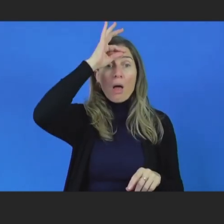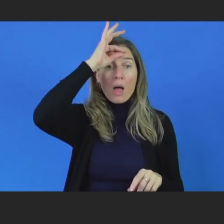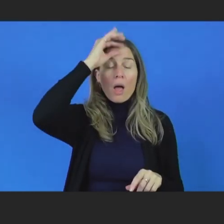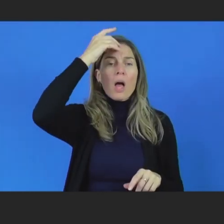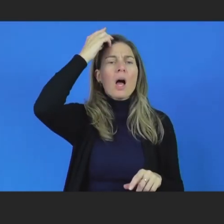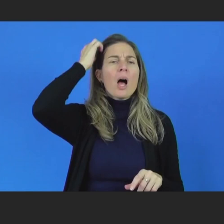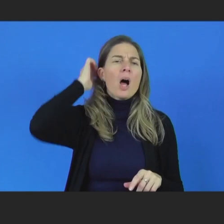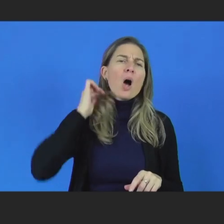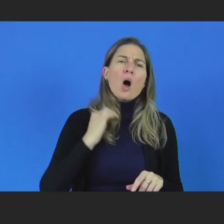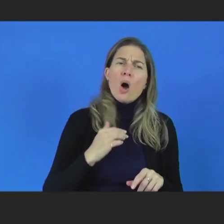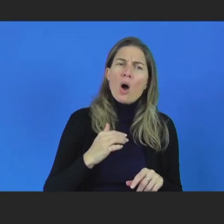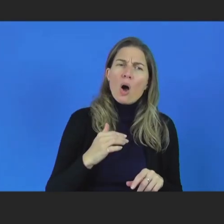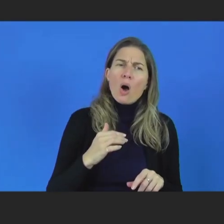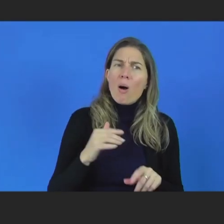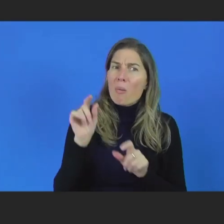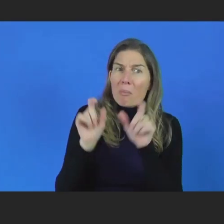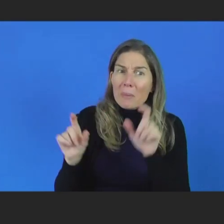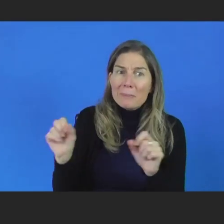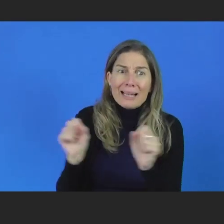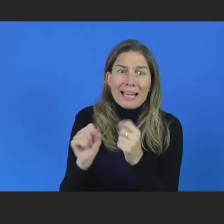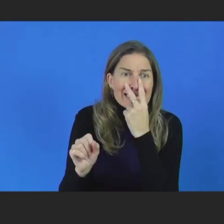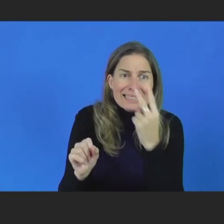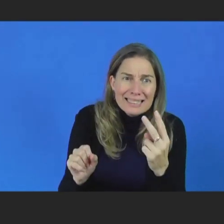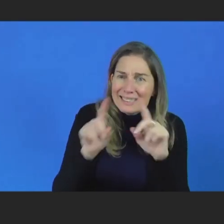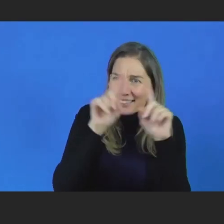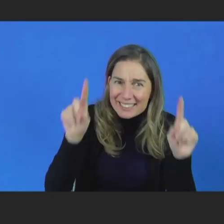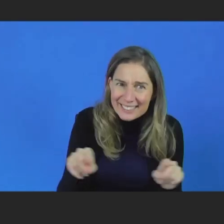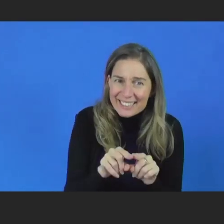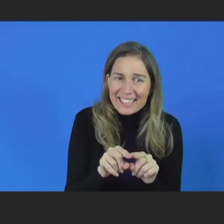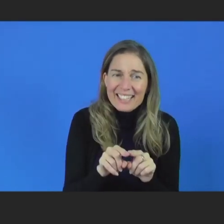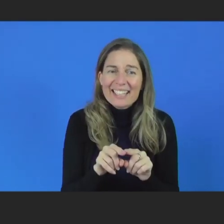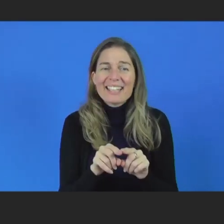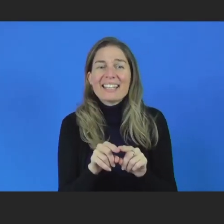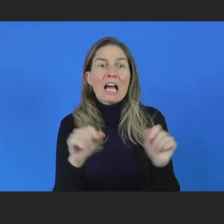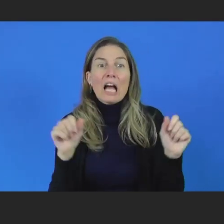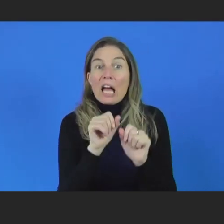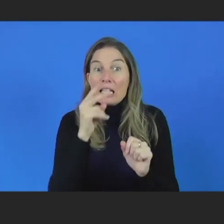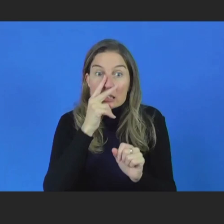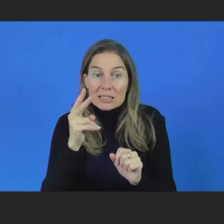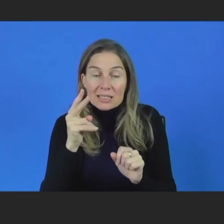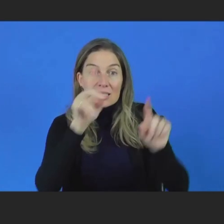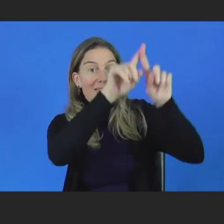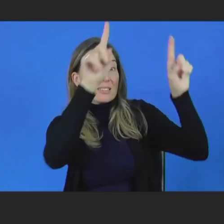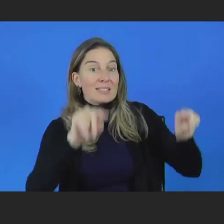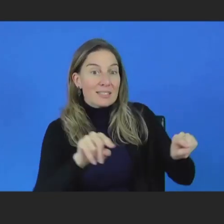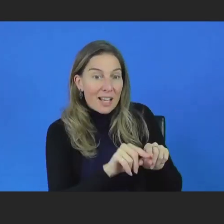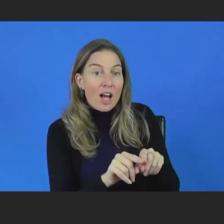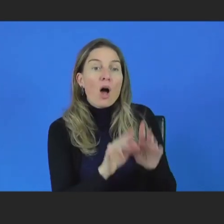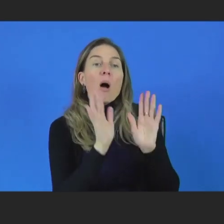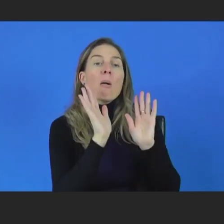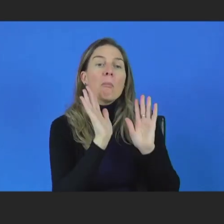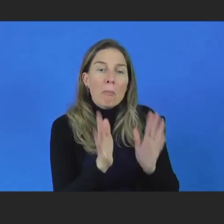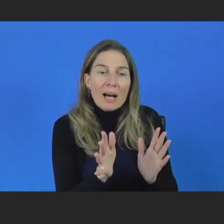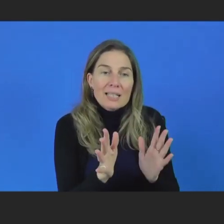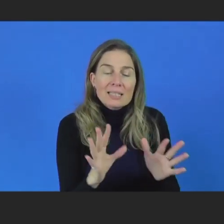disabilities cannot see the screen. They cannot see documents that are on the screen, that you need to give them a link